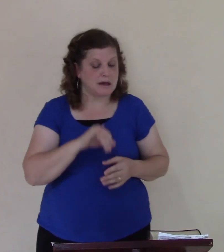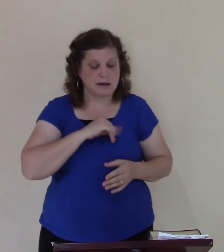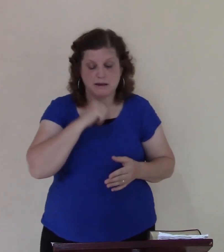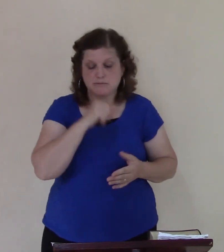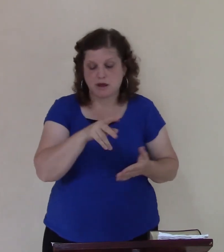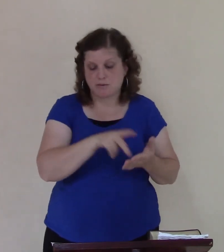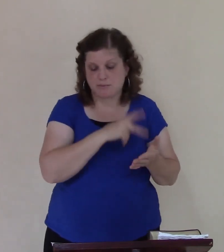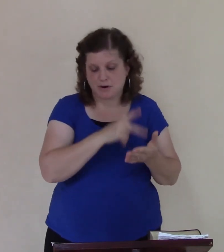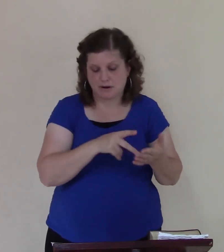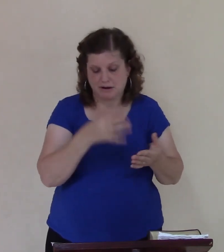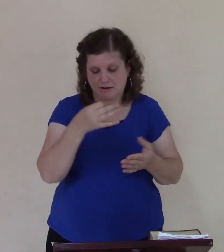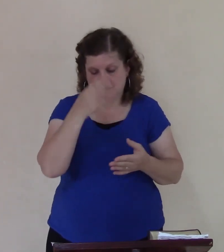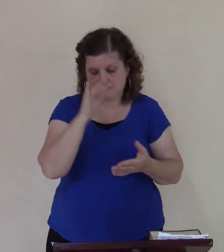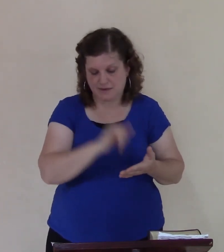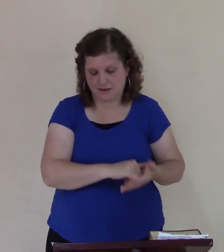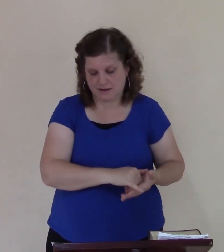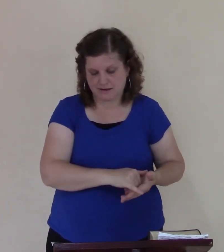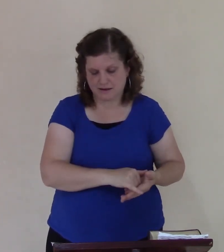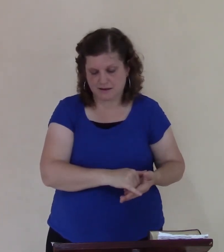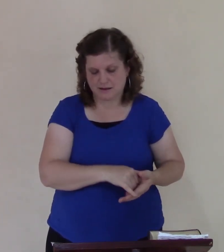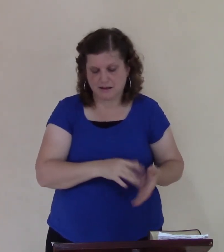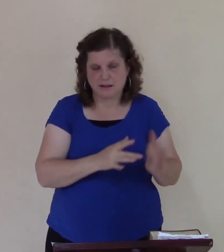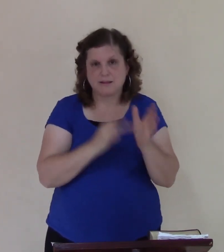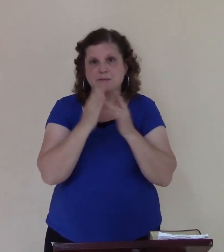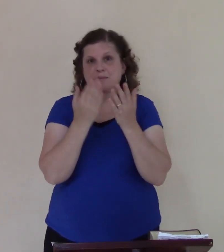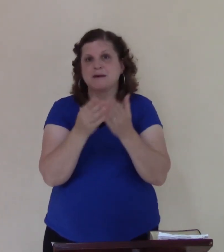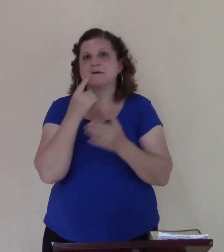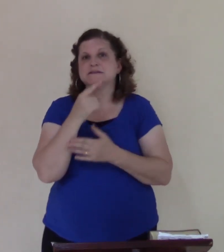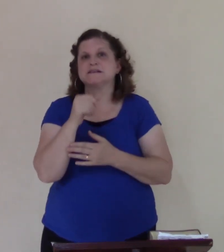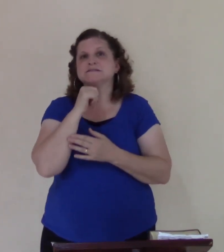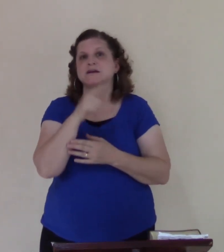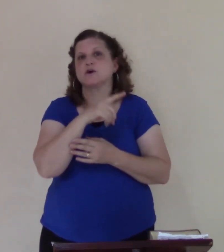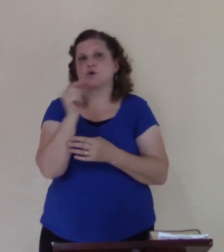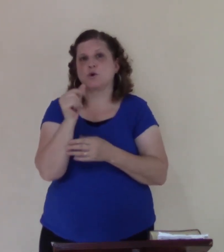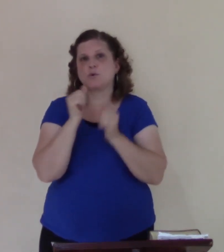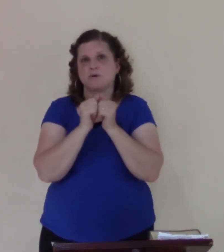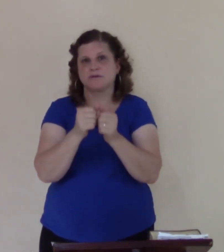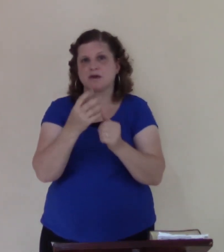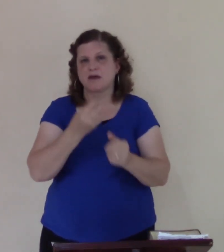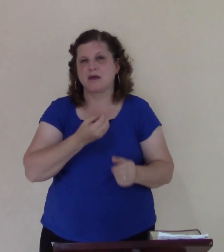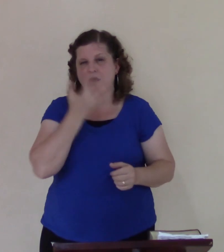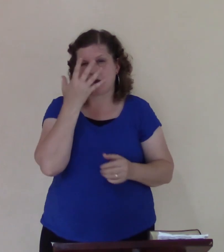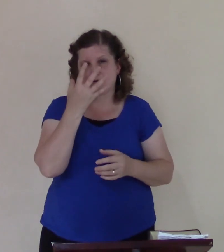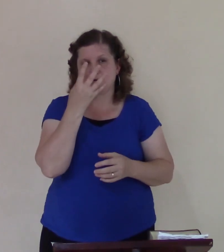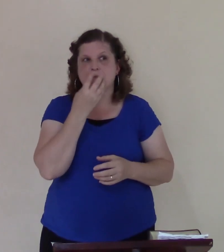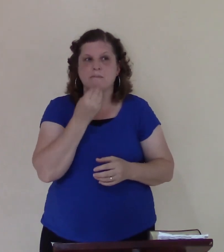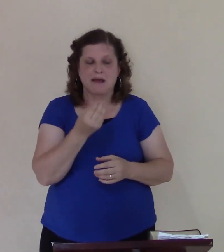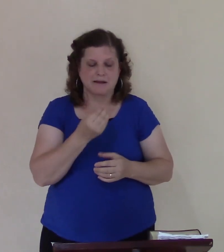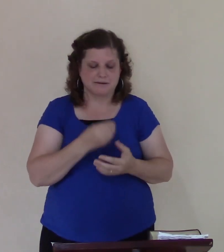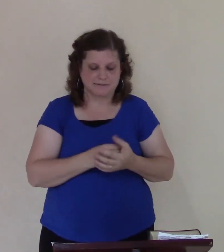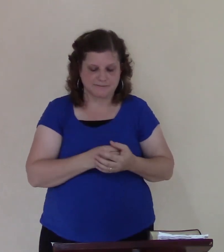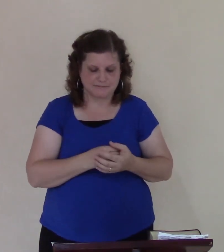don't do certain things the prison of self-dain the prison of self-righteousness of